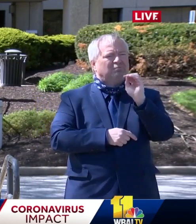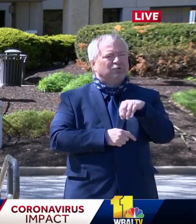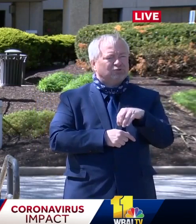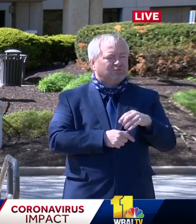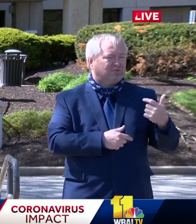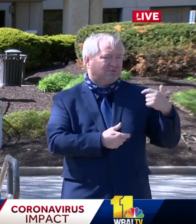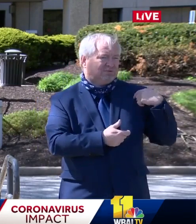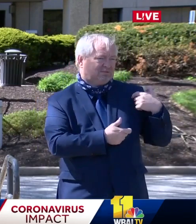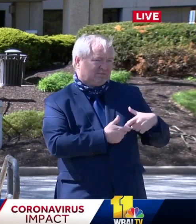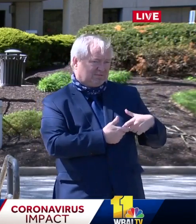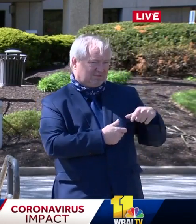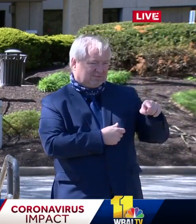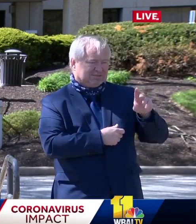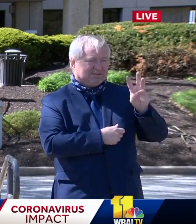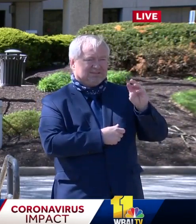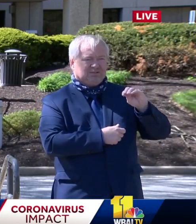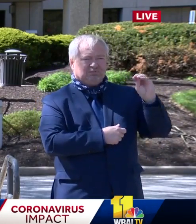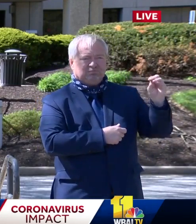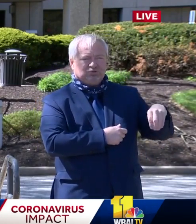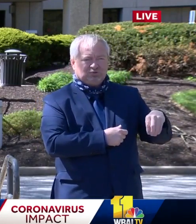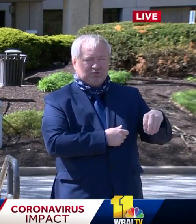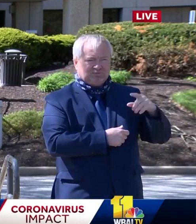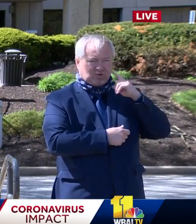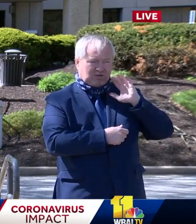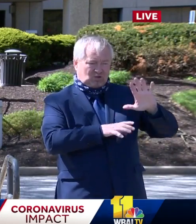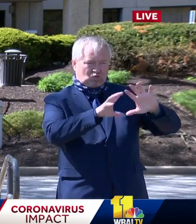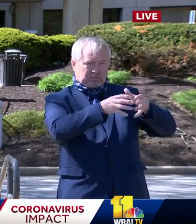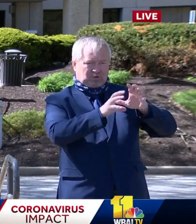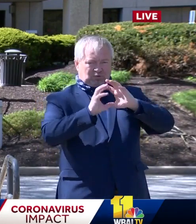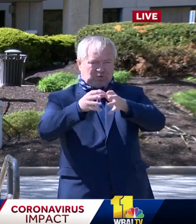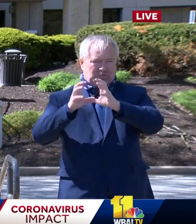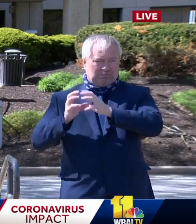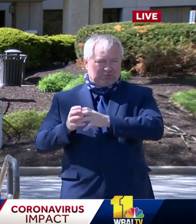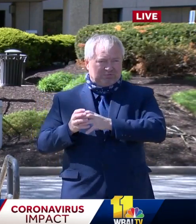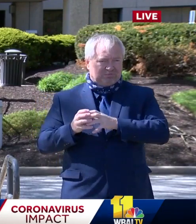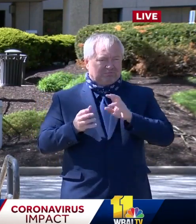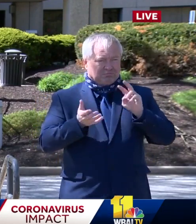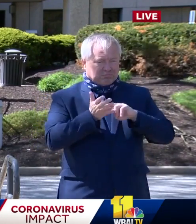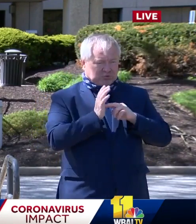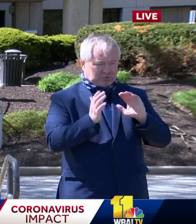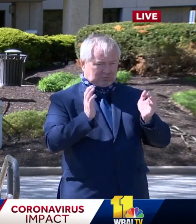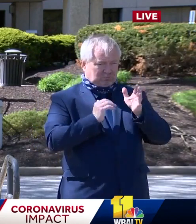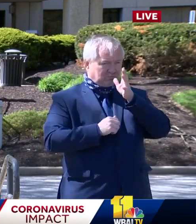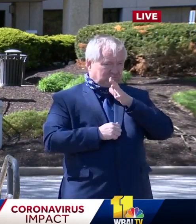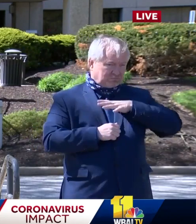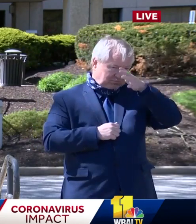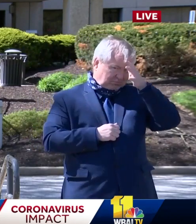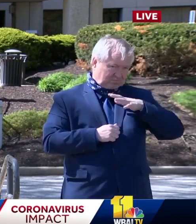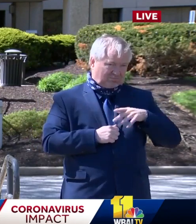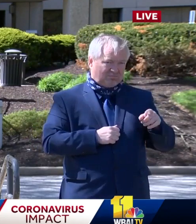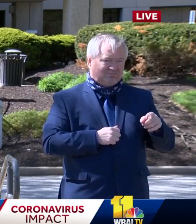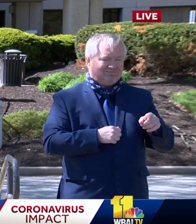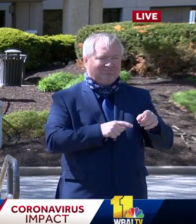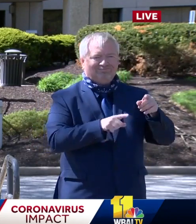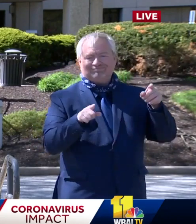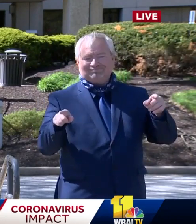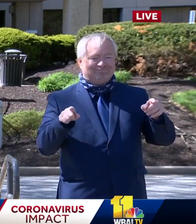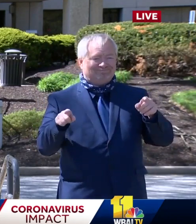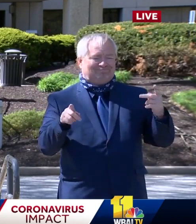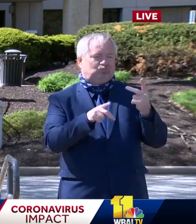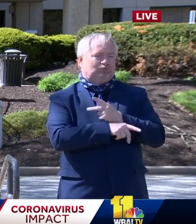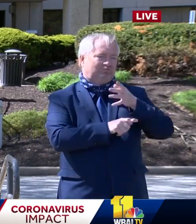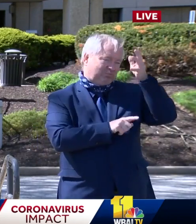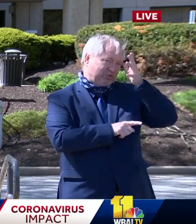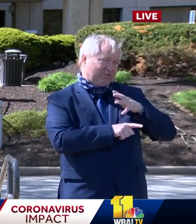account for over 60% of the deaths in that population. And so we're very concerned that men have been waiting. Dr. Carter tells me that we ought to really